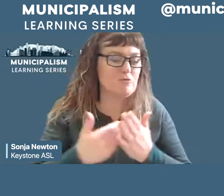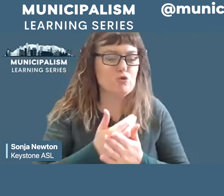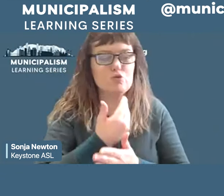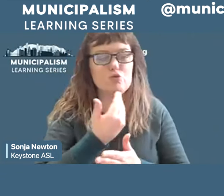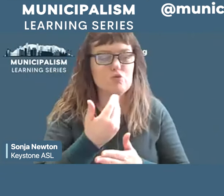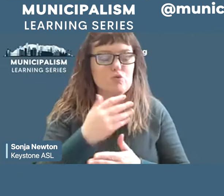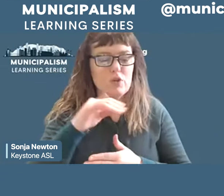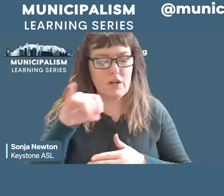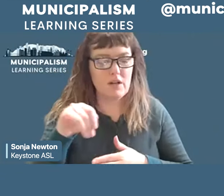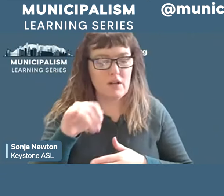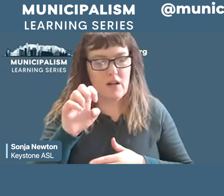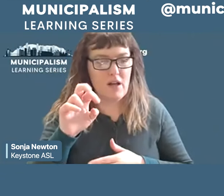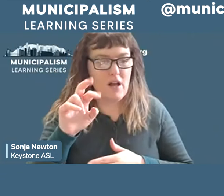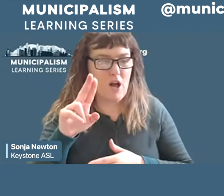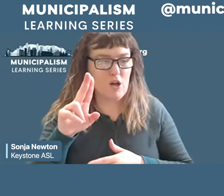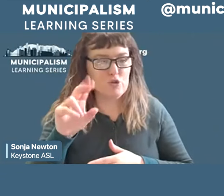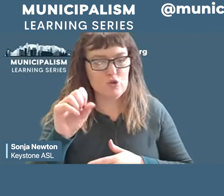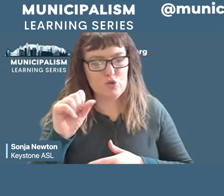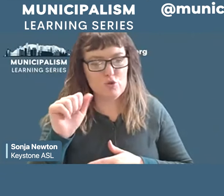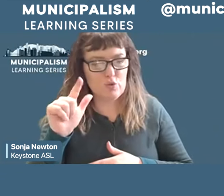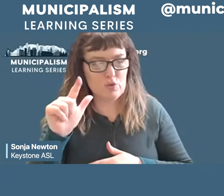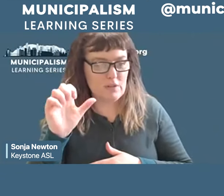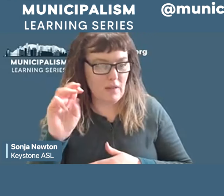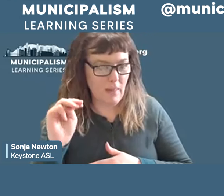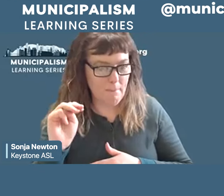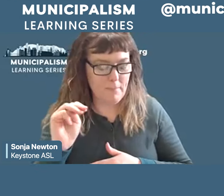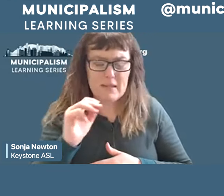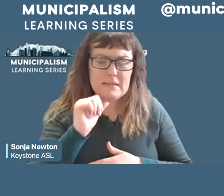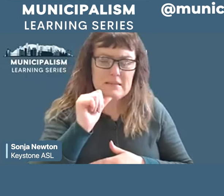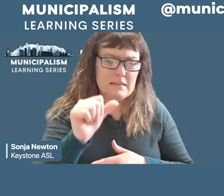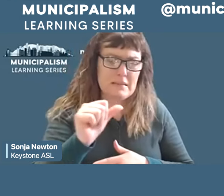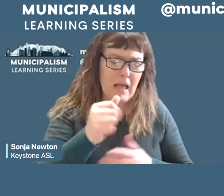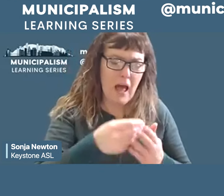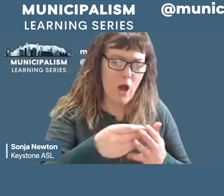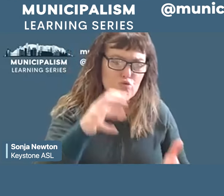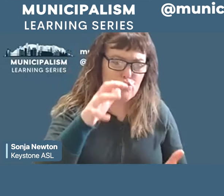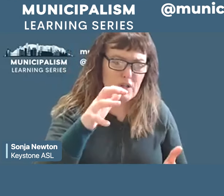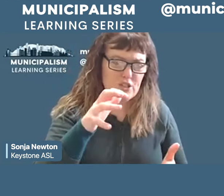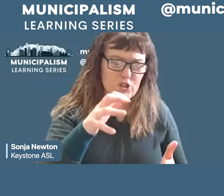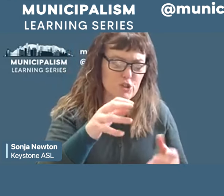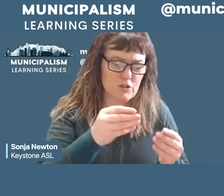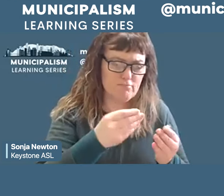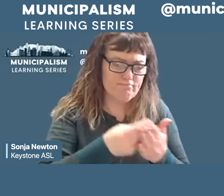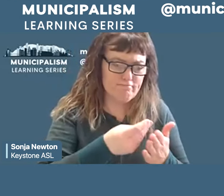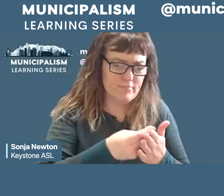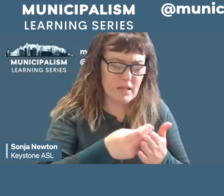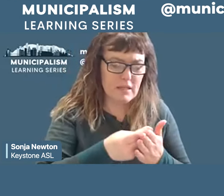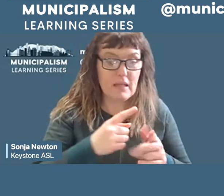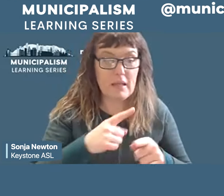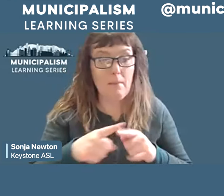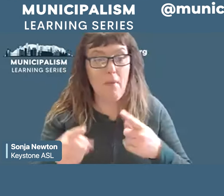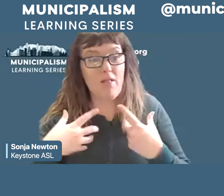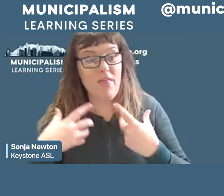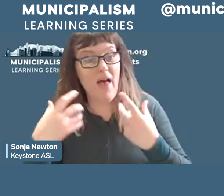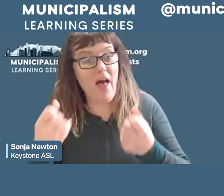city whose wealth consists not in the fortunes of its millionaires, but in the health and happiness of the men and